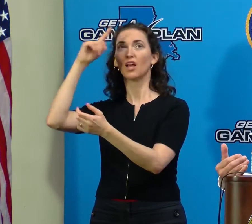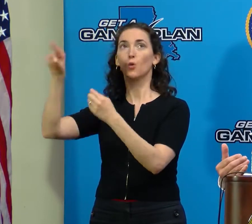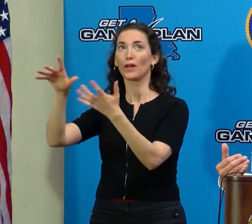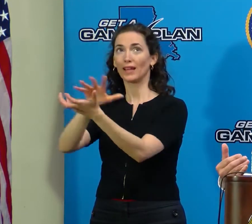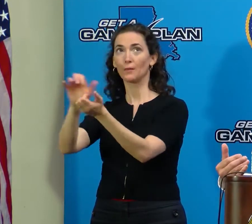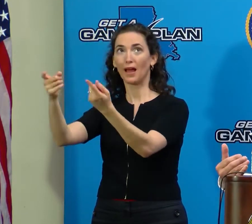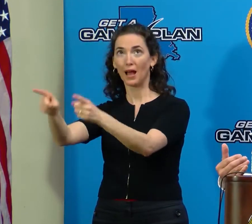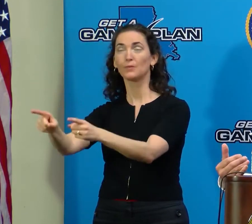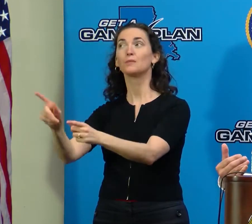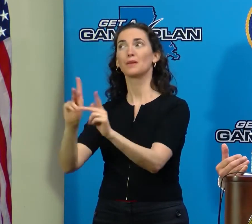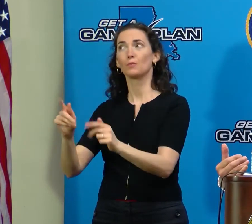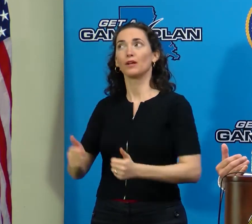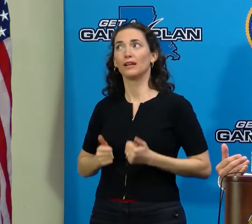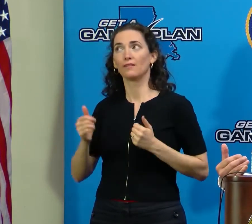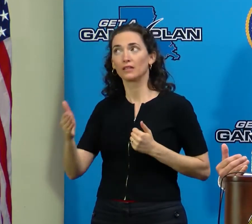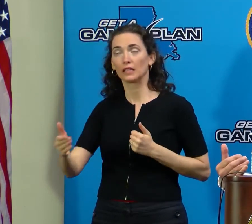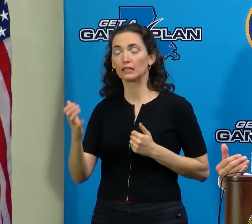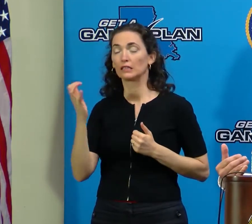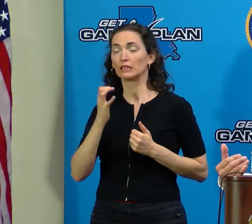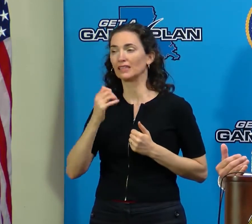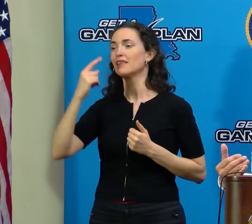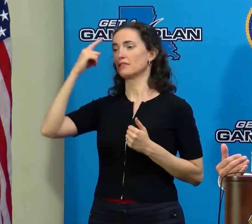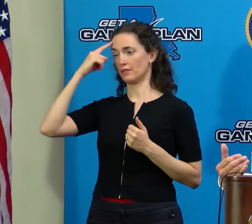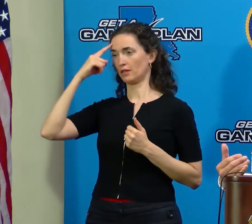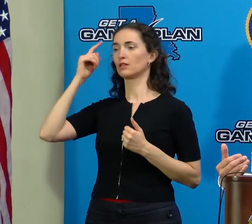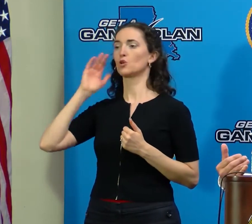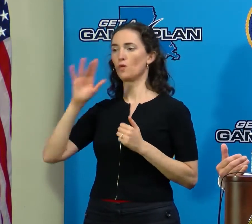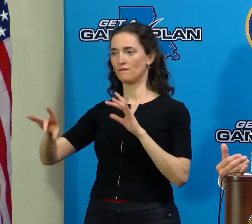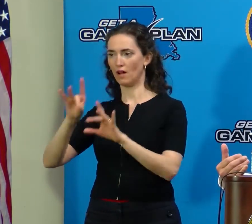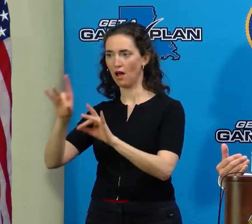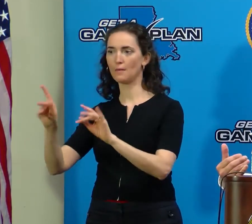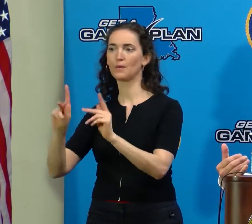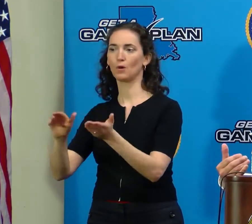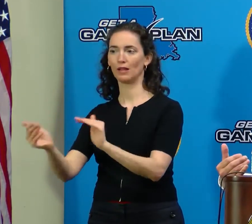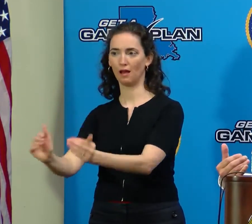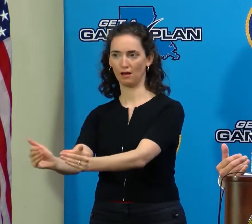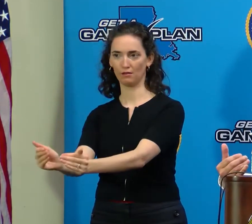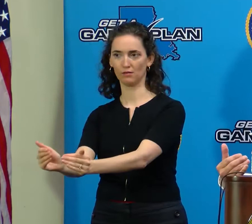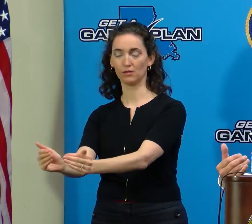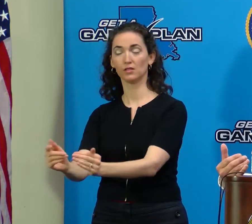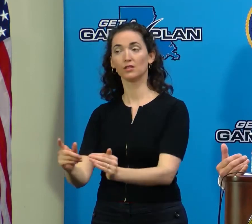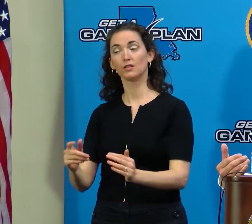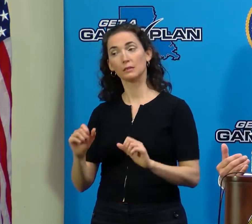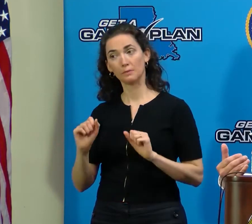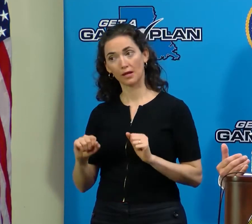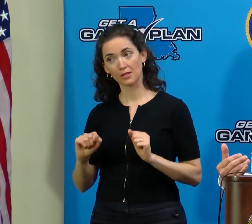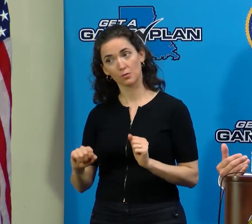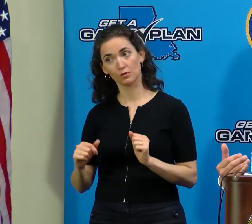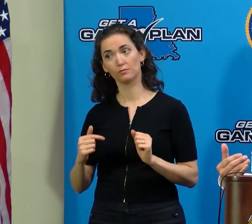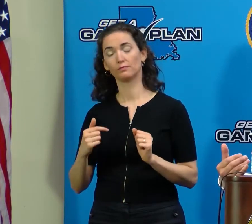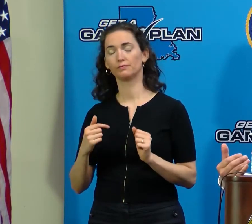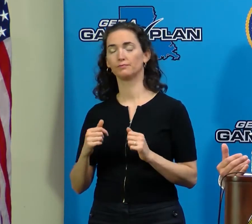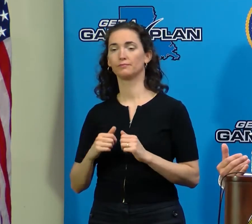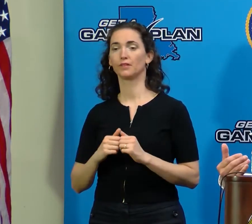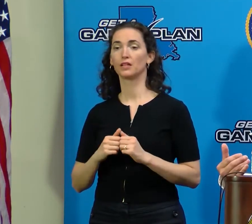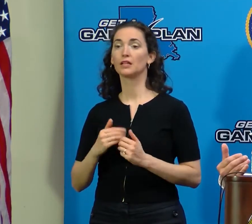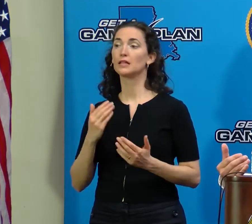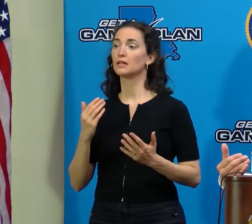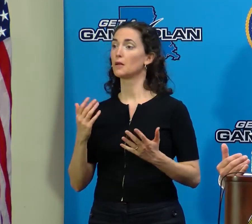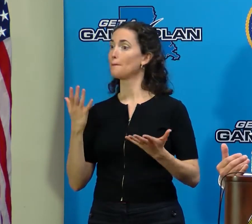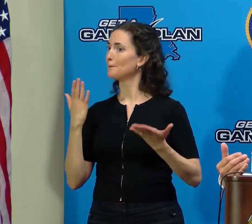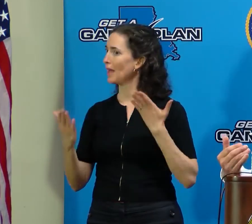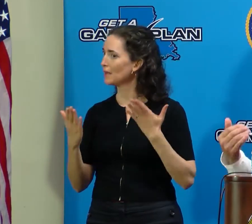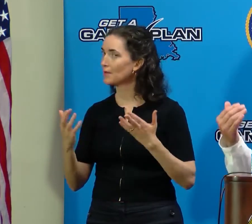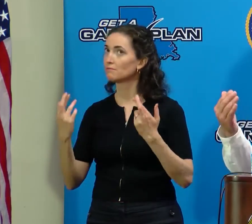the damage occurred. And it is certainly possible, and I'm praying for it, that by some miracle